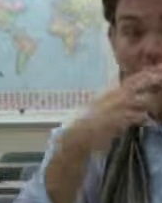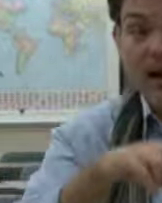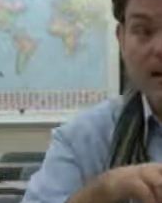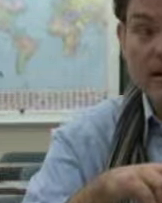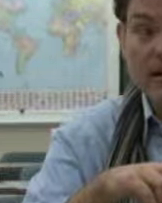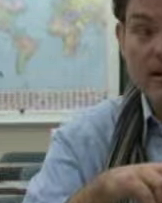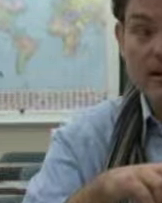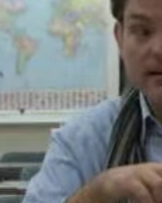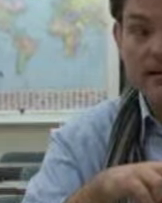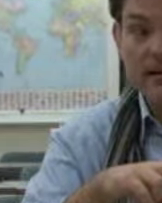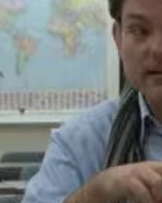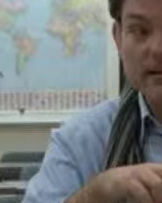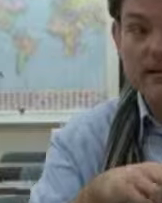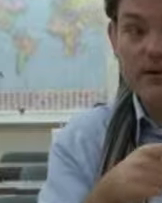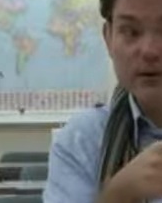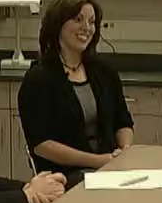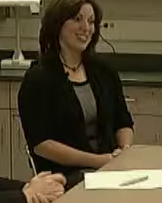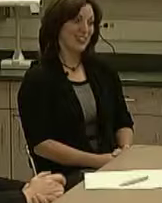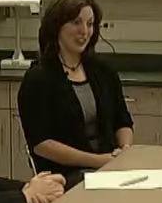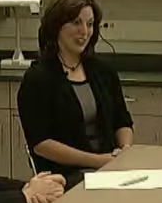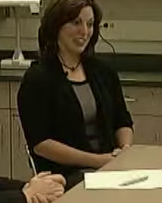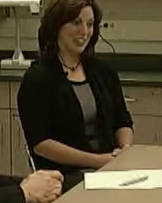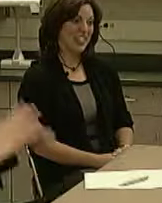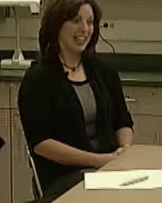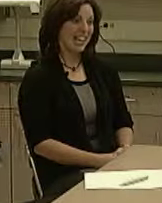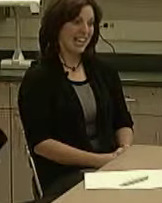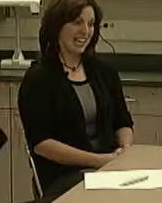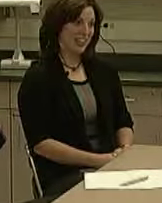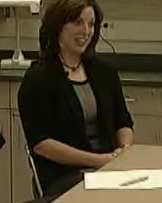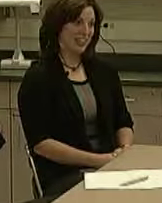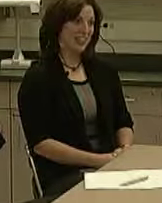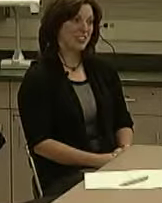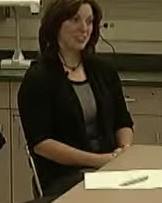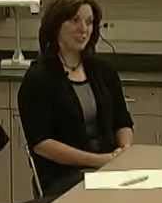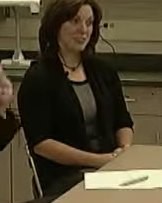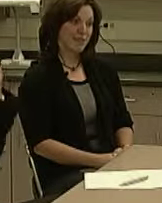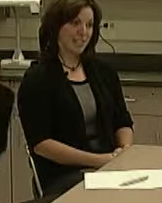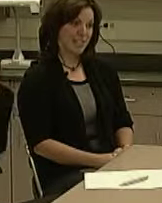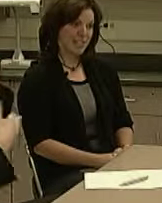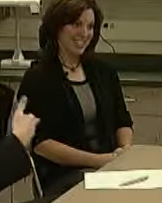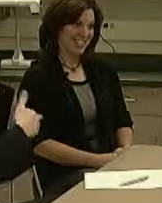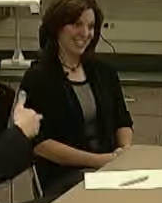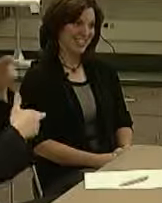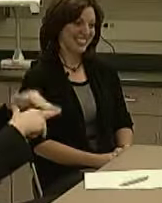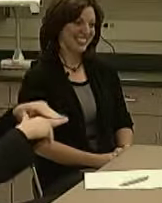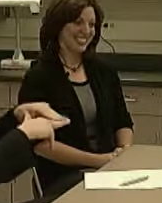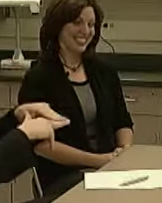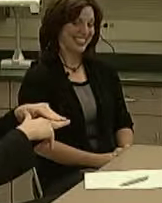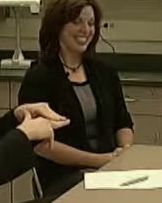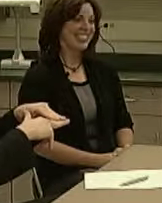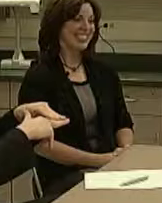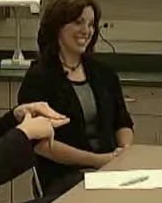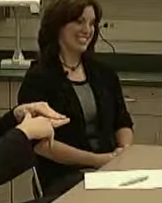Are you having fun? So you have fun. Yeah?